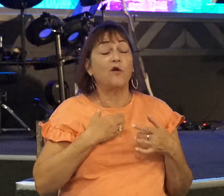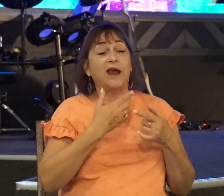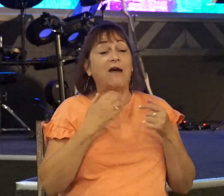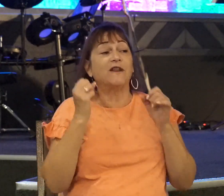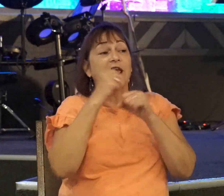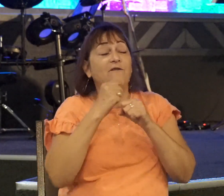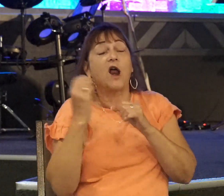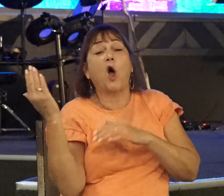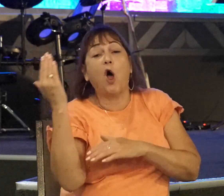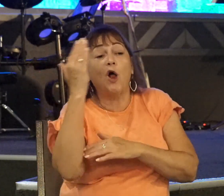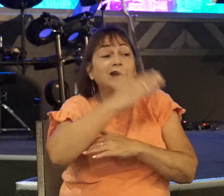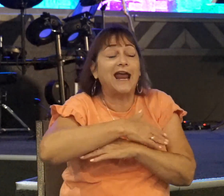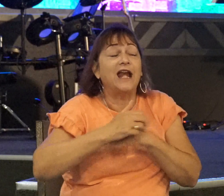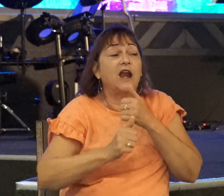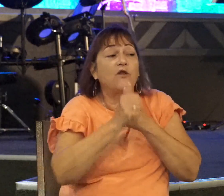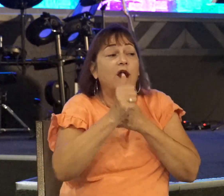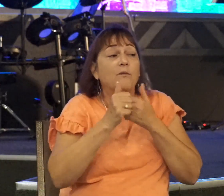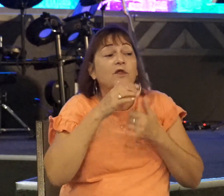and he threatened them with a curse if they ate anything.